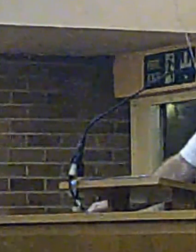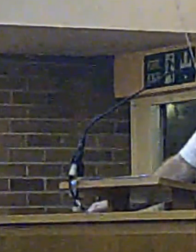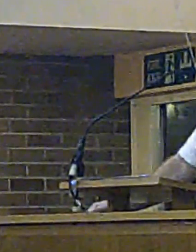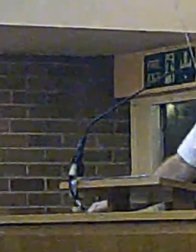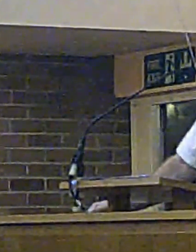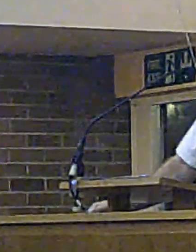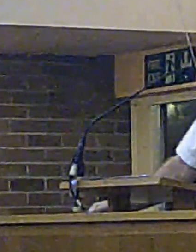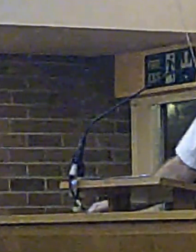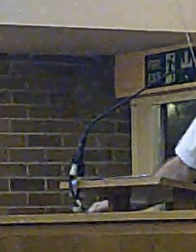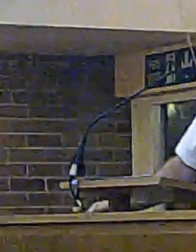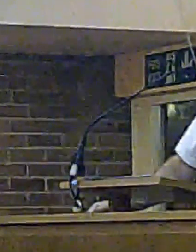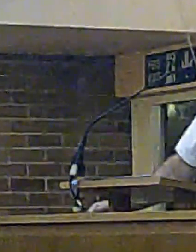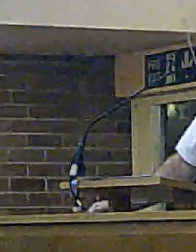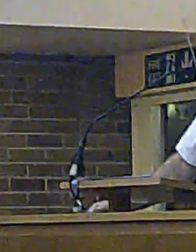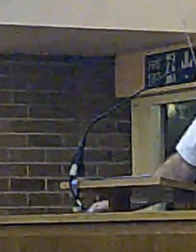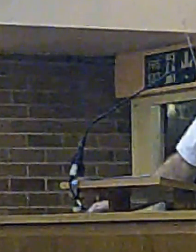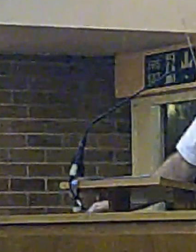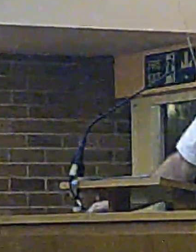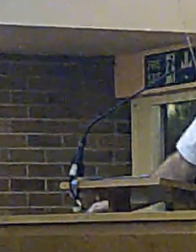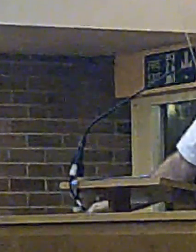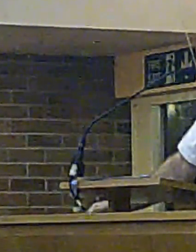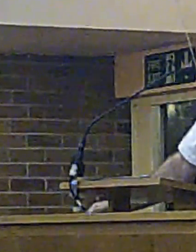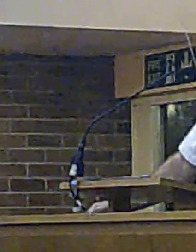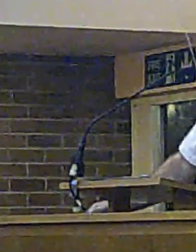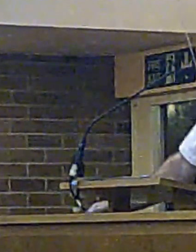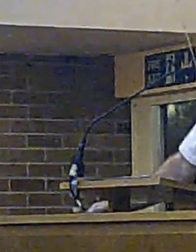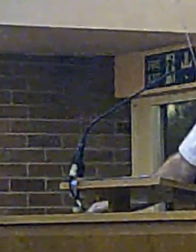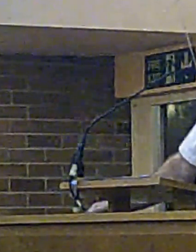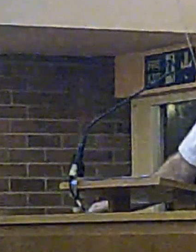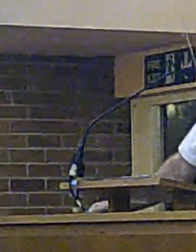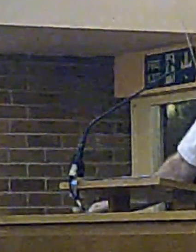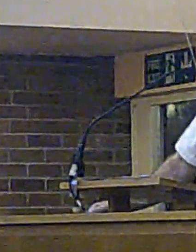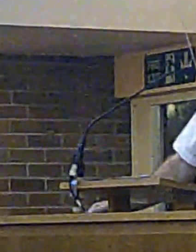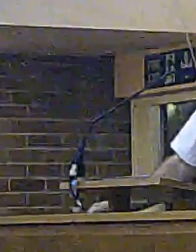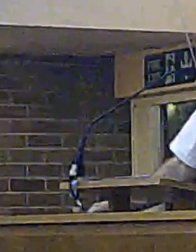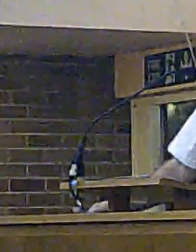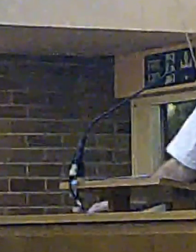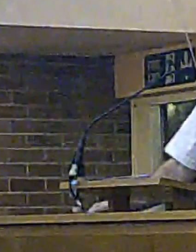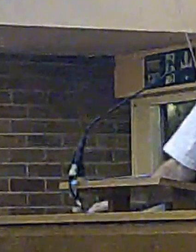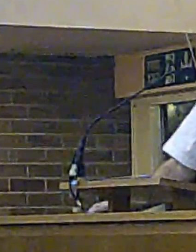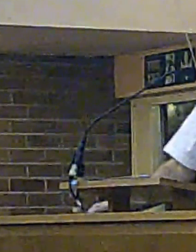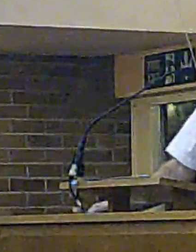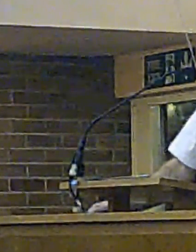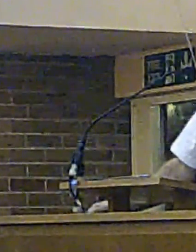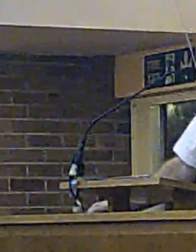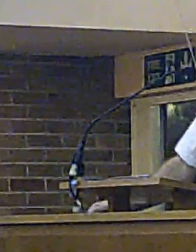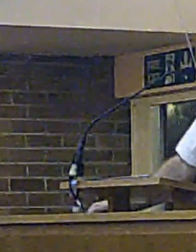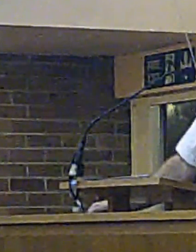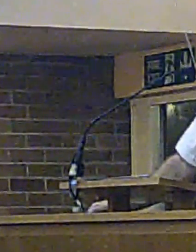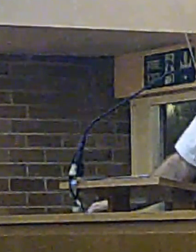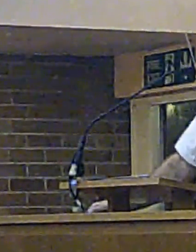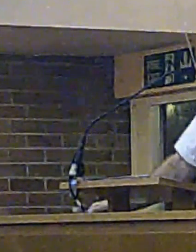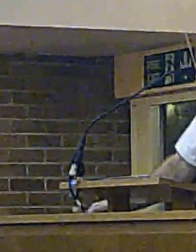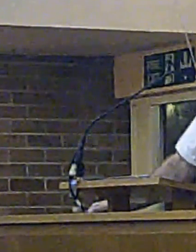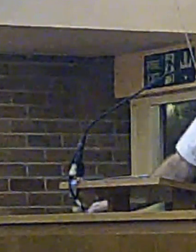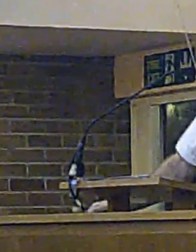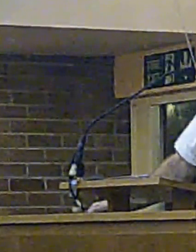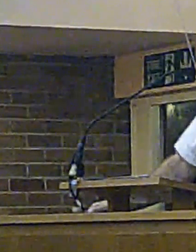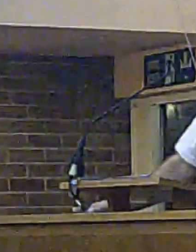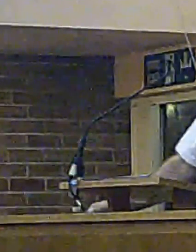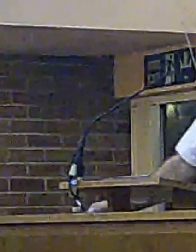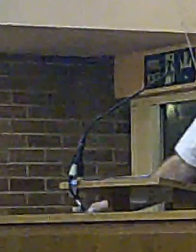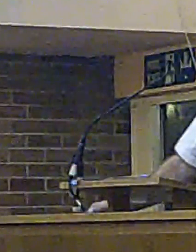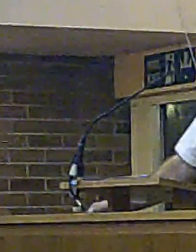Authority. To be clear, under the scheme of operational delegation, I do not have the authority